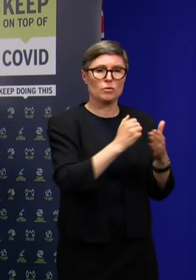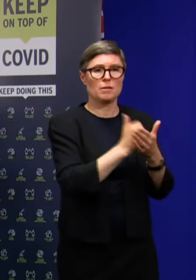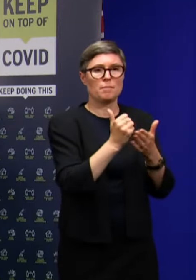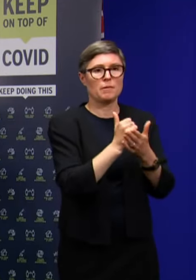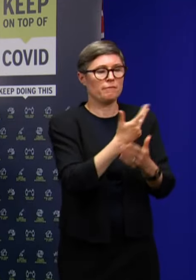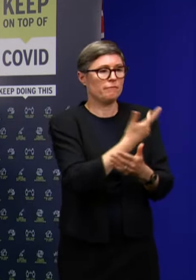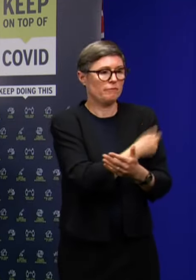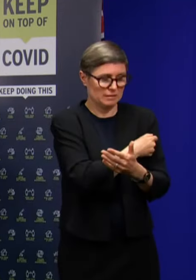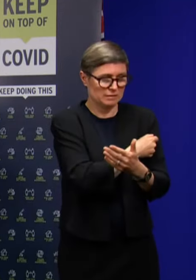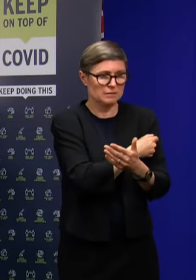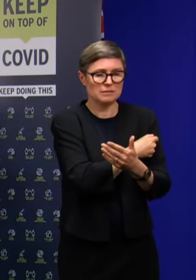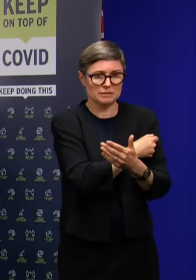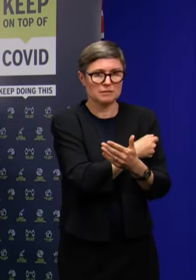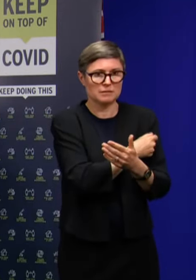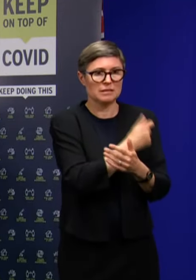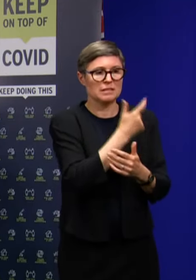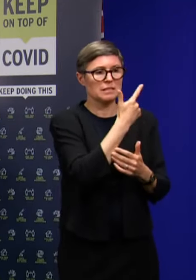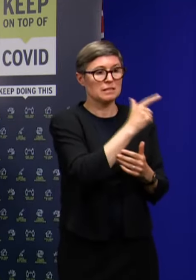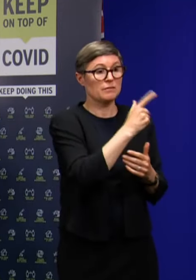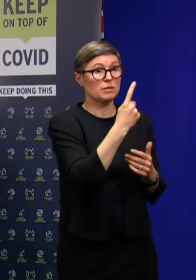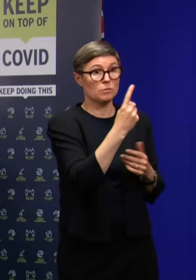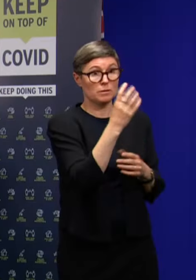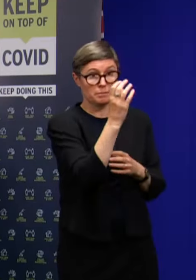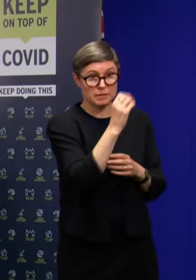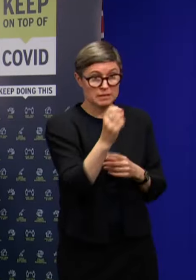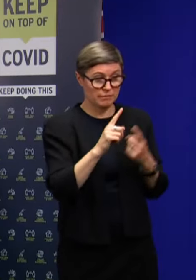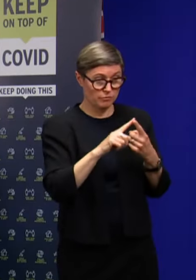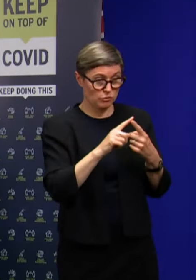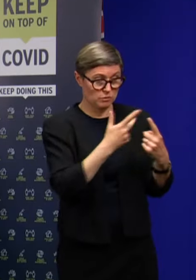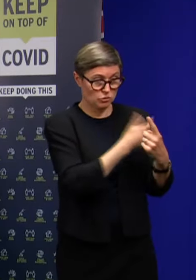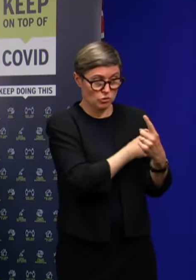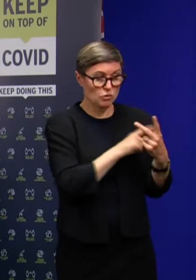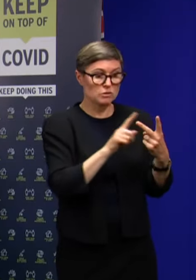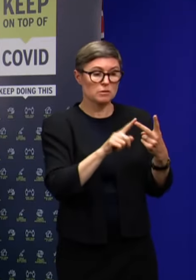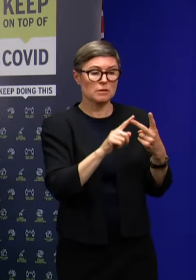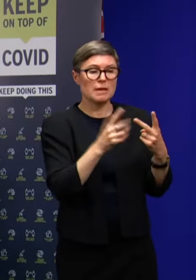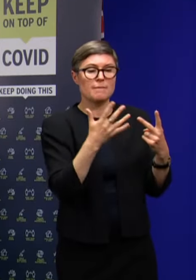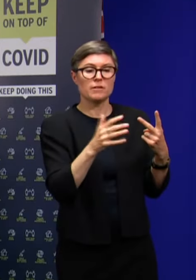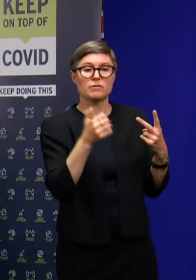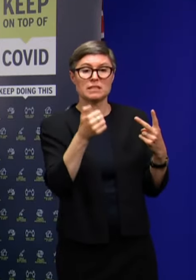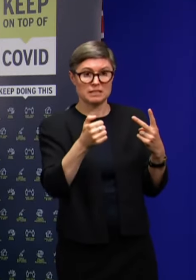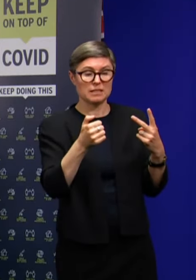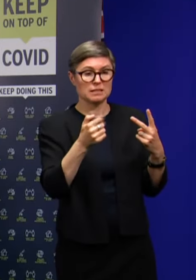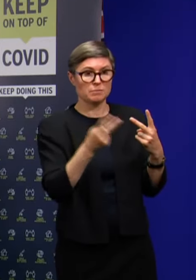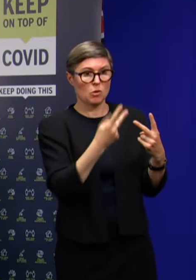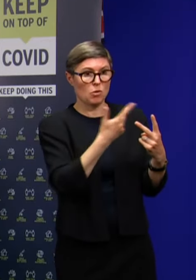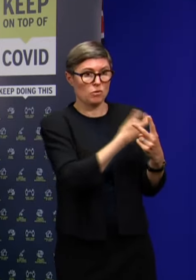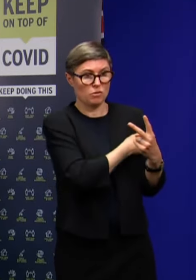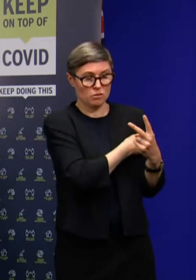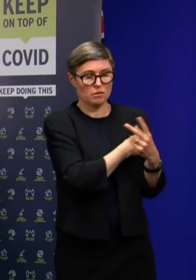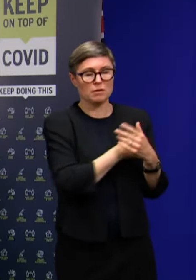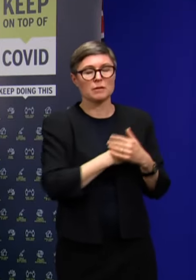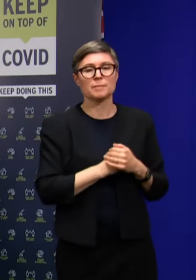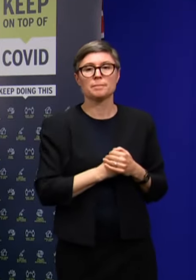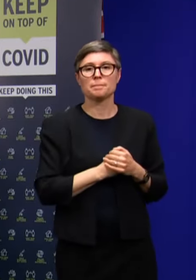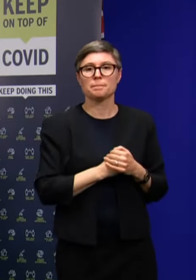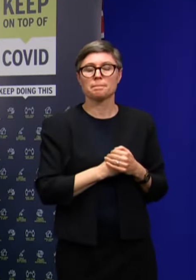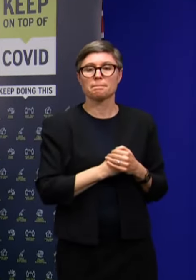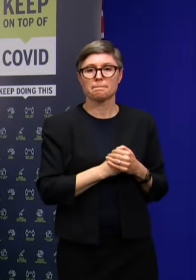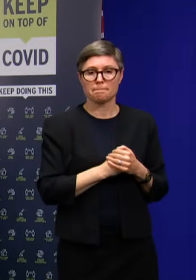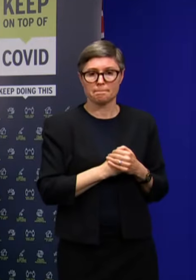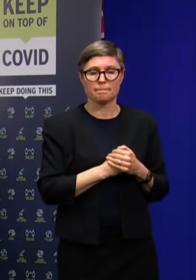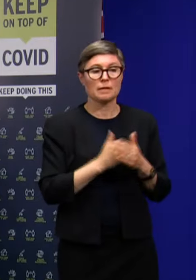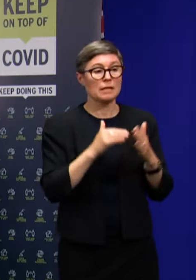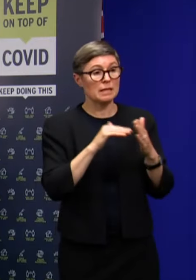rates in the state with 71 per cent of people with a first dose and 56 per cent fully vaccinated. And for this reason, we